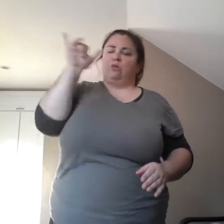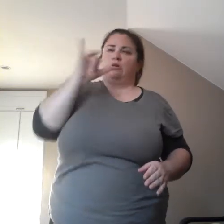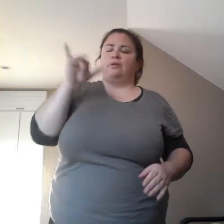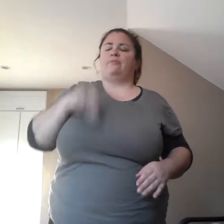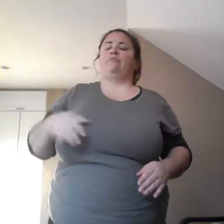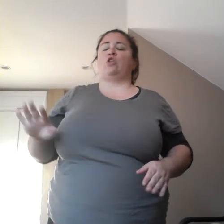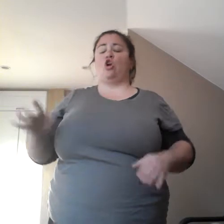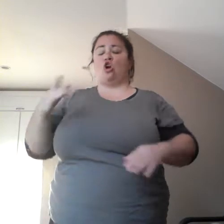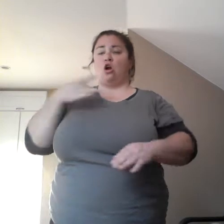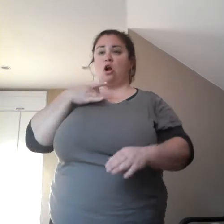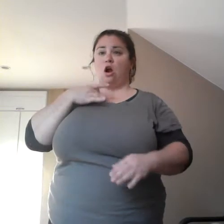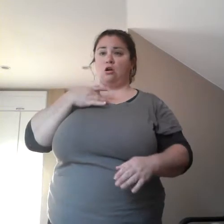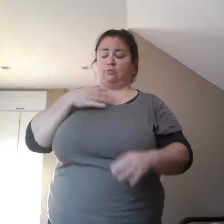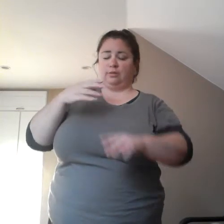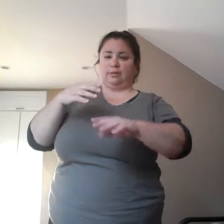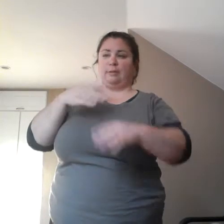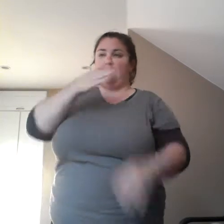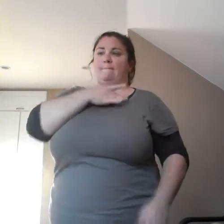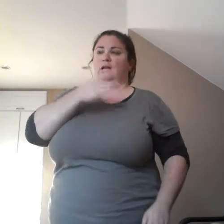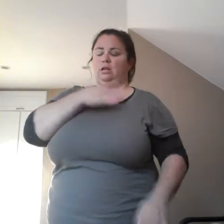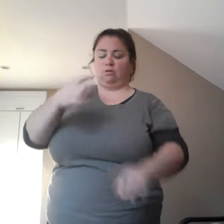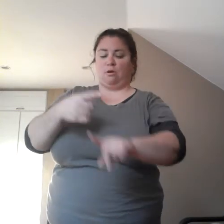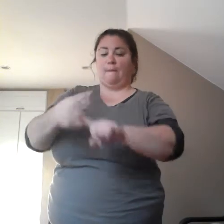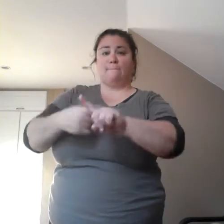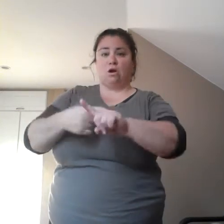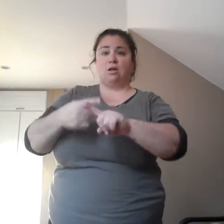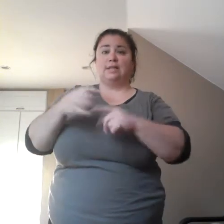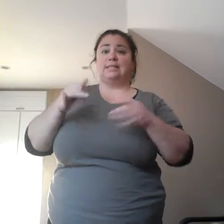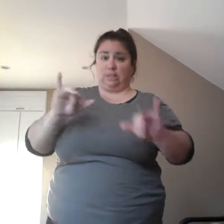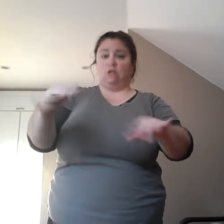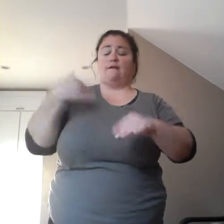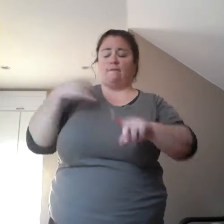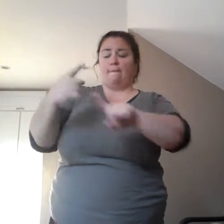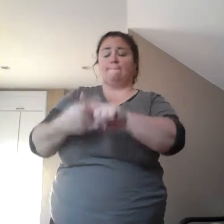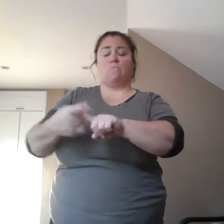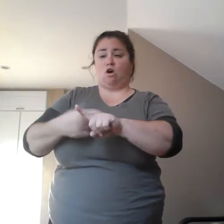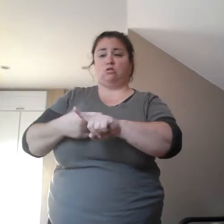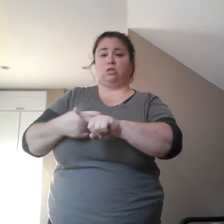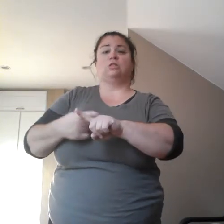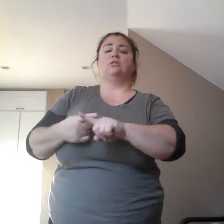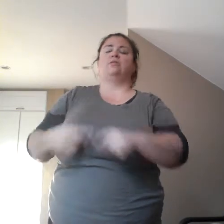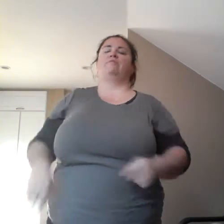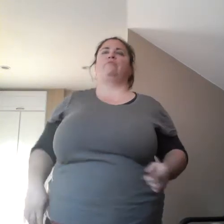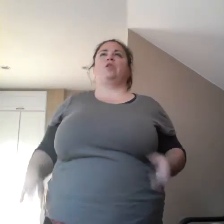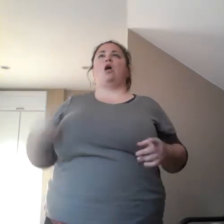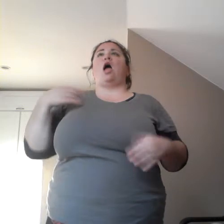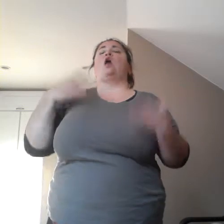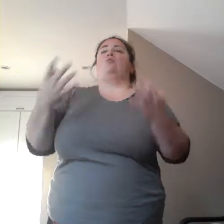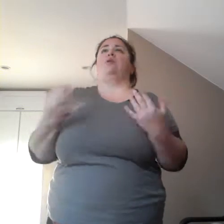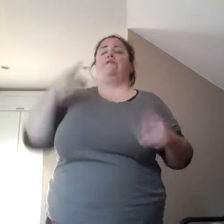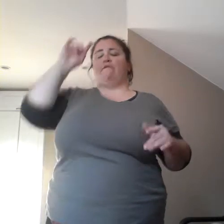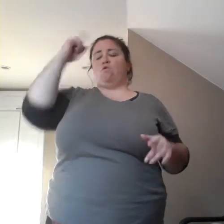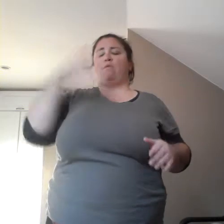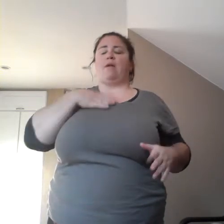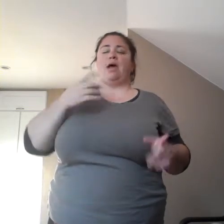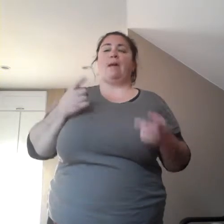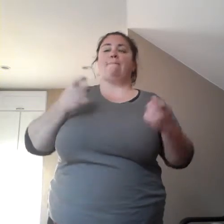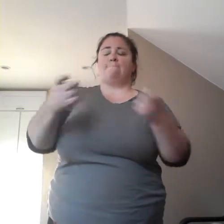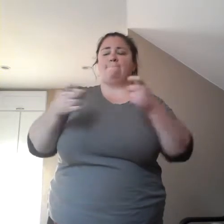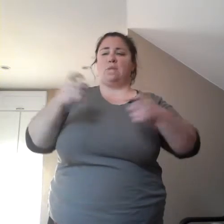She still had a pulse. Um, so I waited for my manager to come down. And when we, when she got, when she came